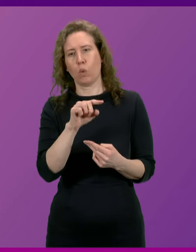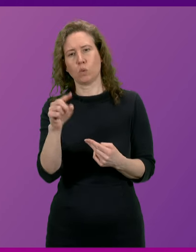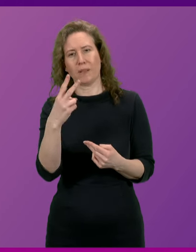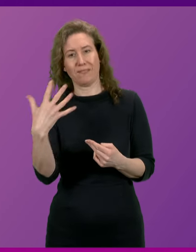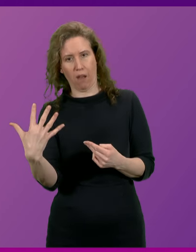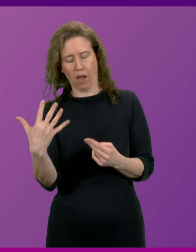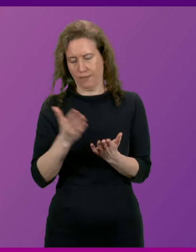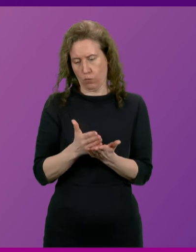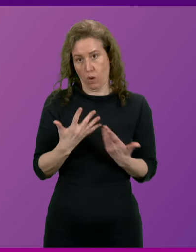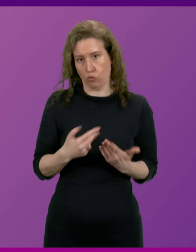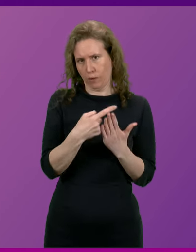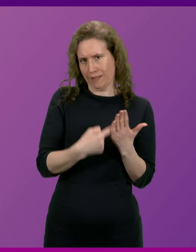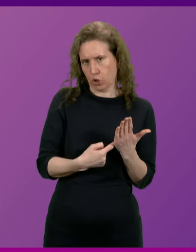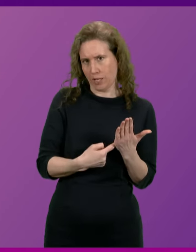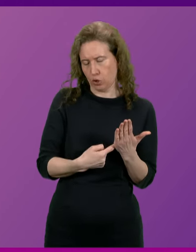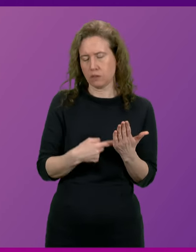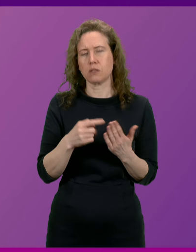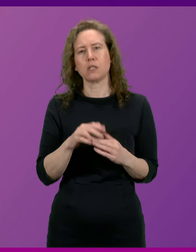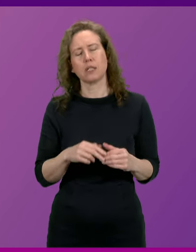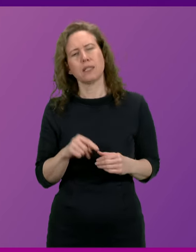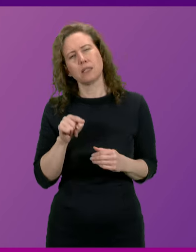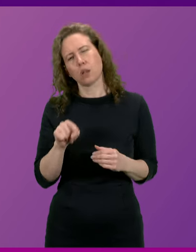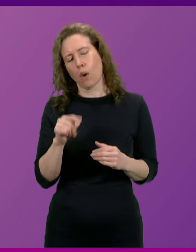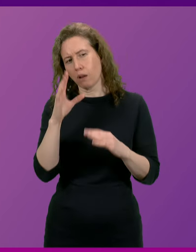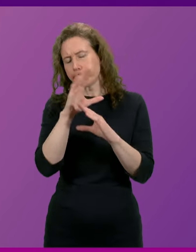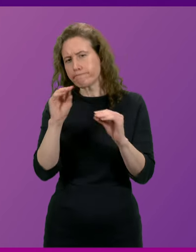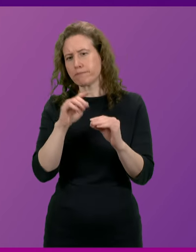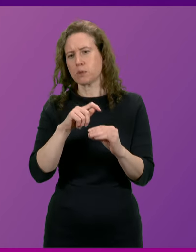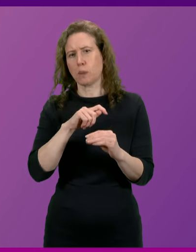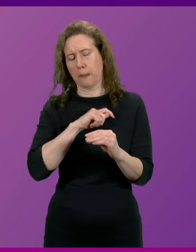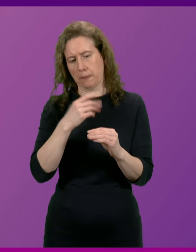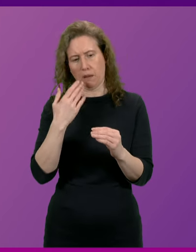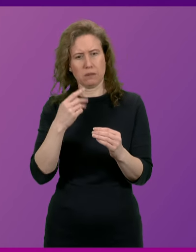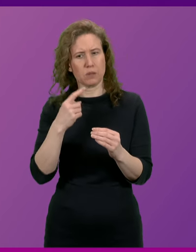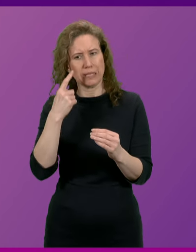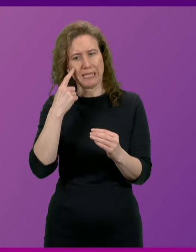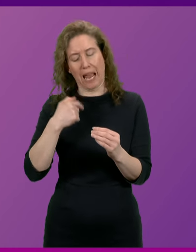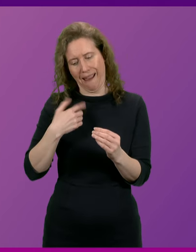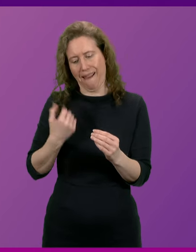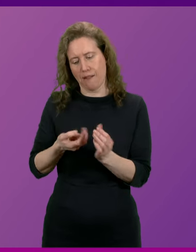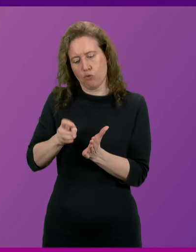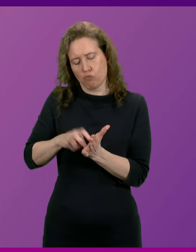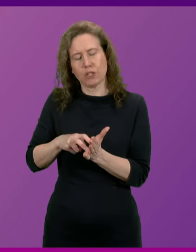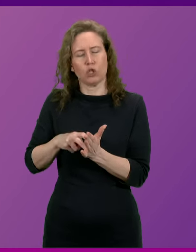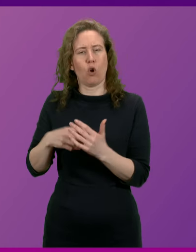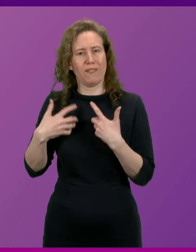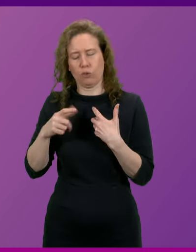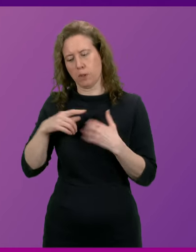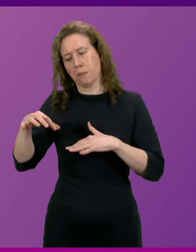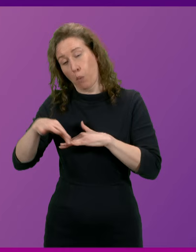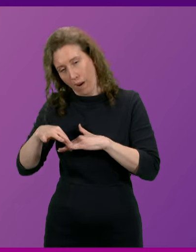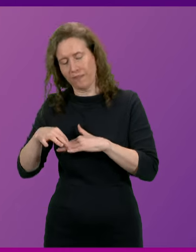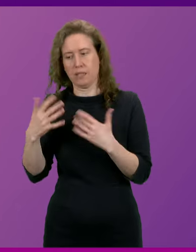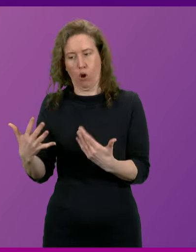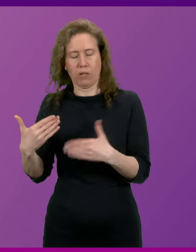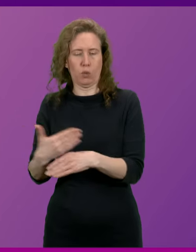legislation. I would, of course, say to members to refer to my register out of medicinal interest where my wife is currently a